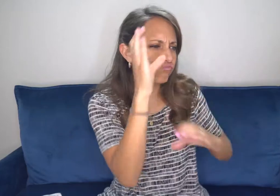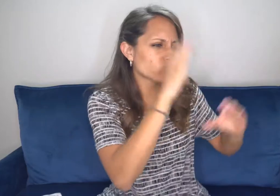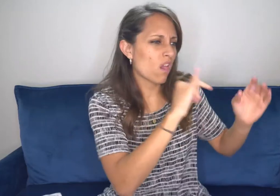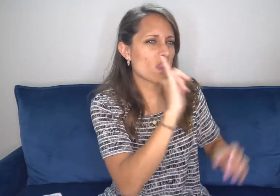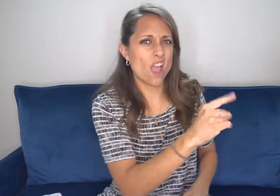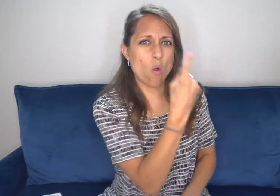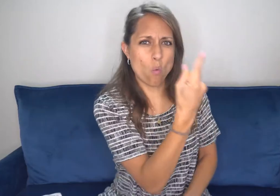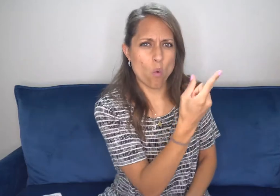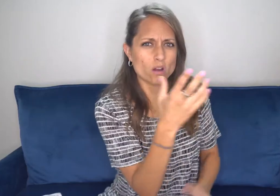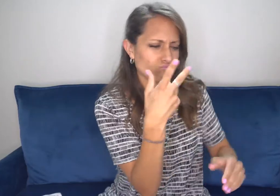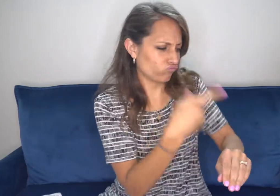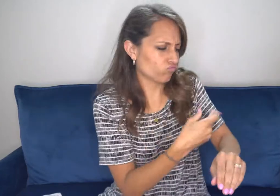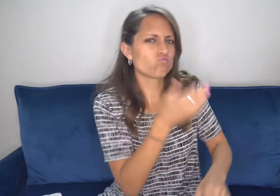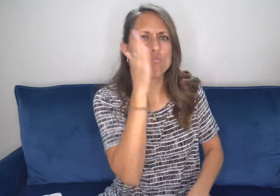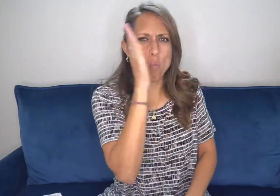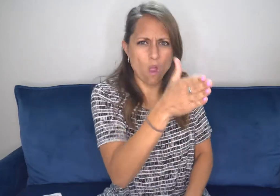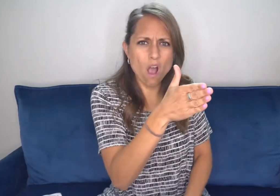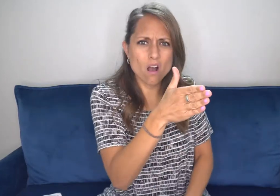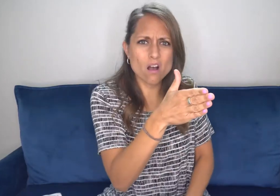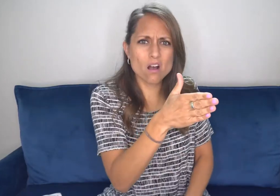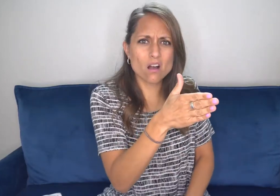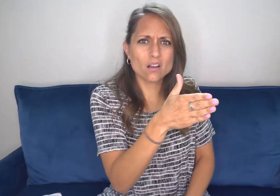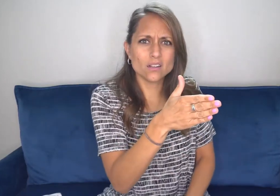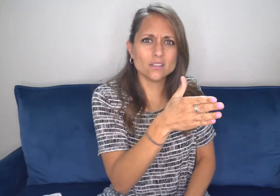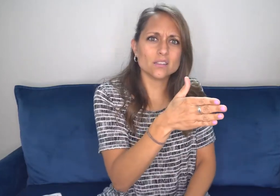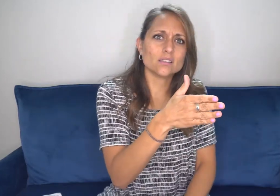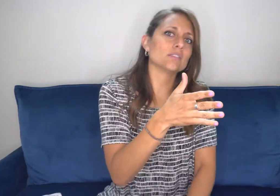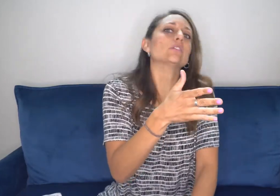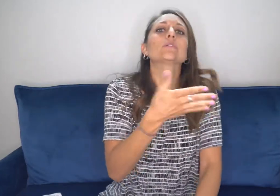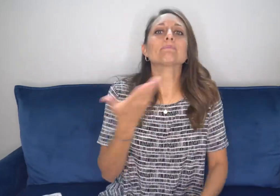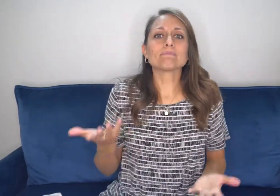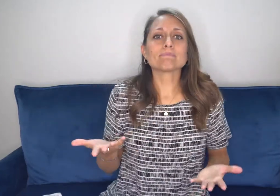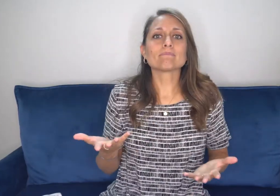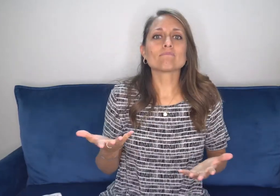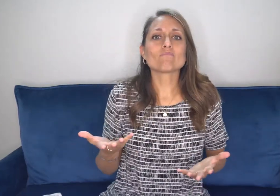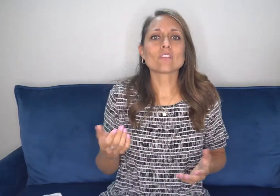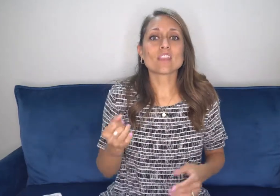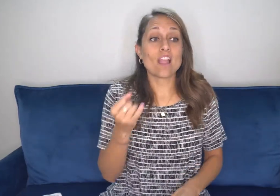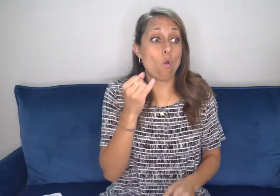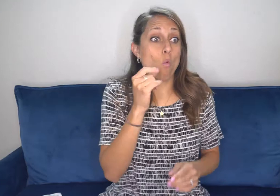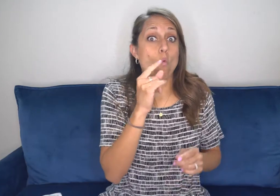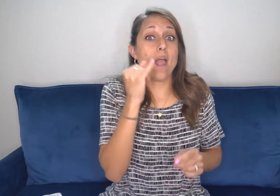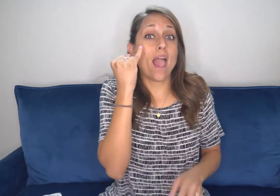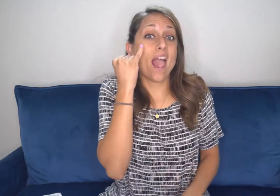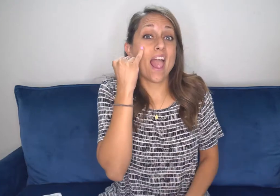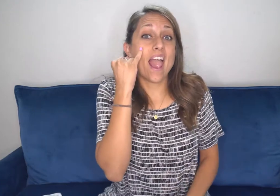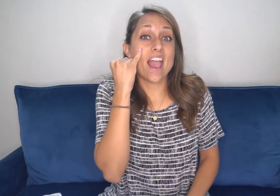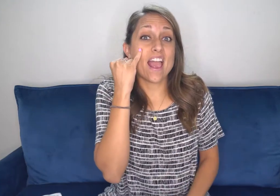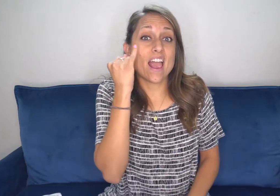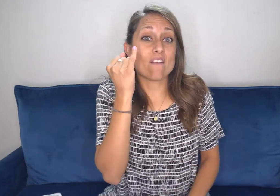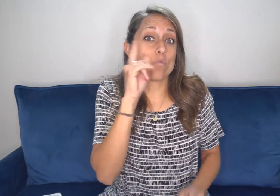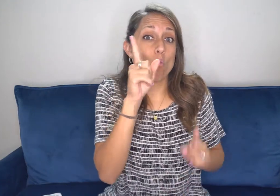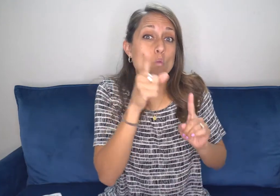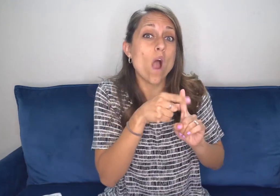and go after that lost one until he finds it, when he has found it,